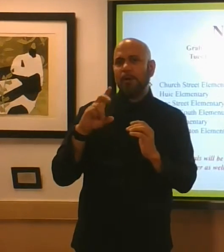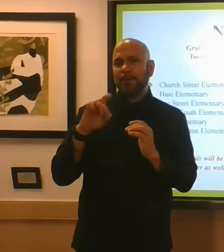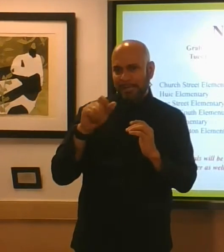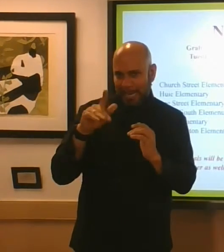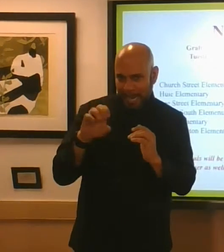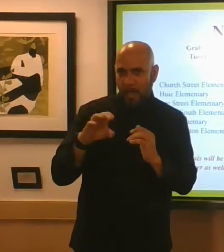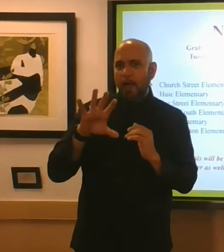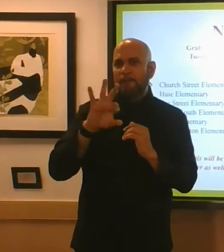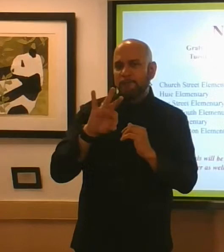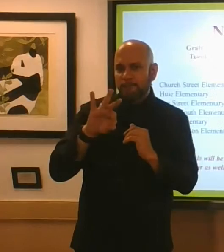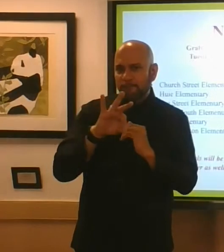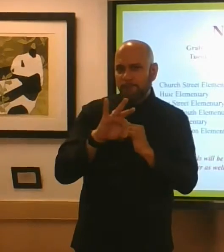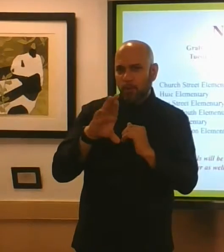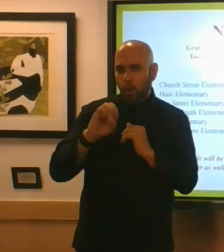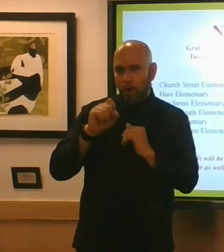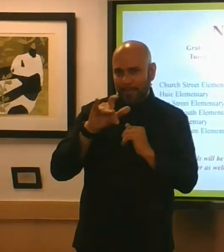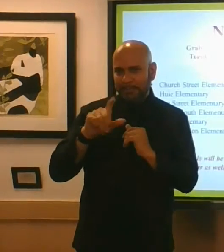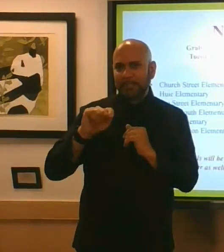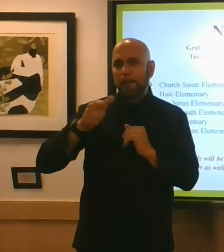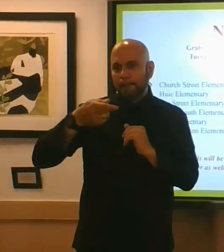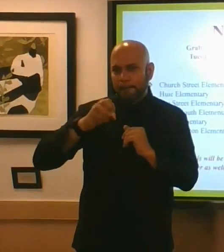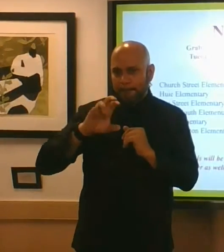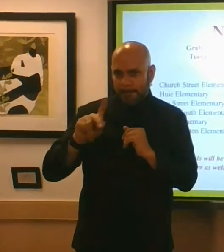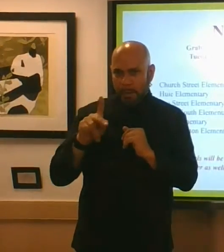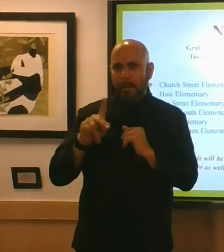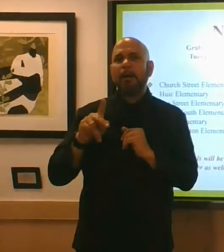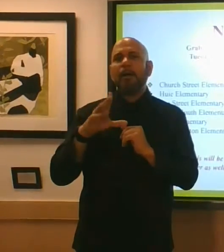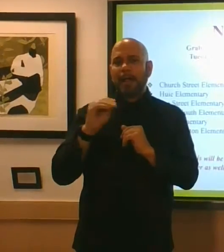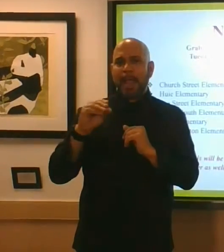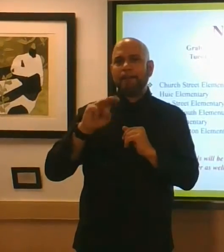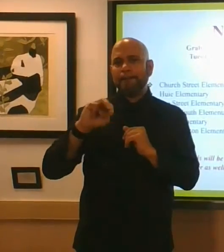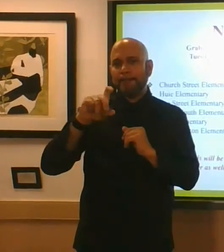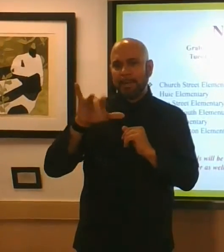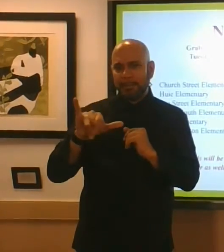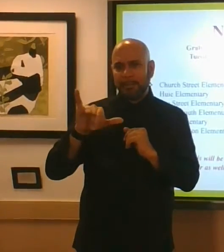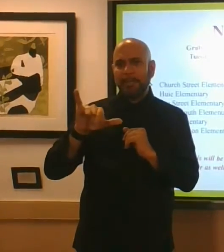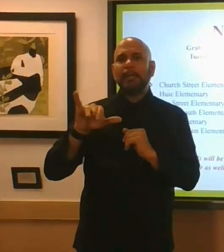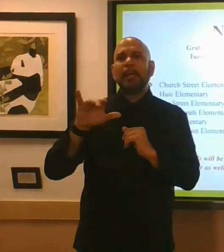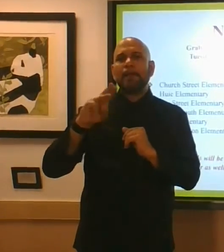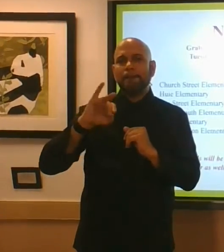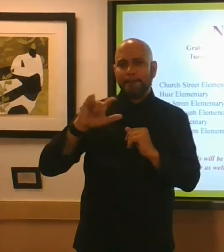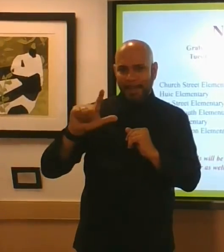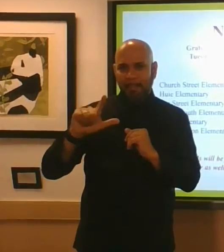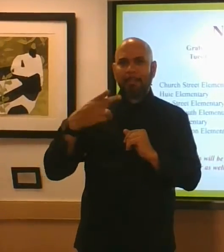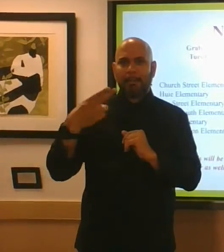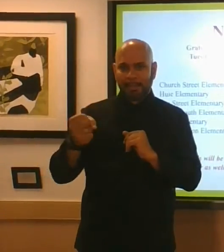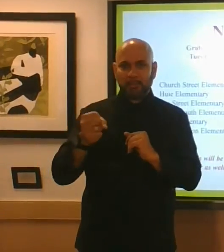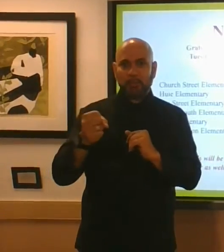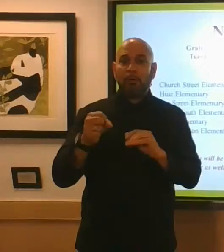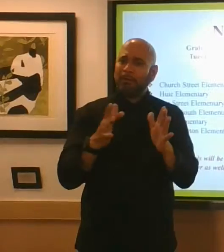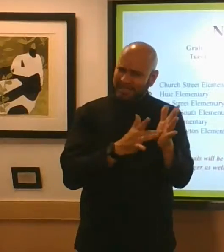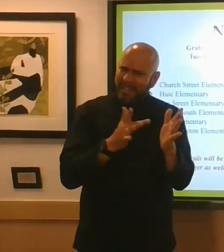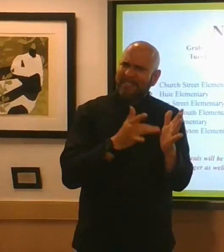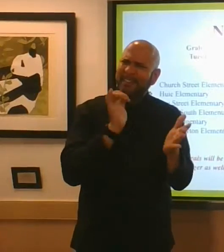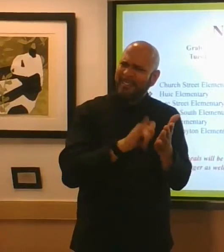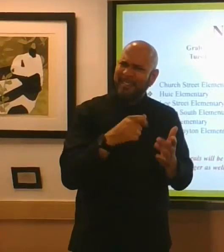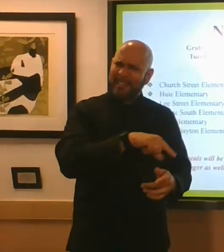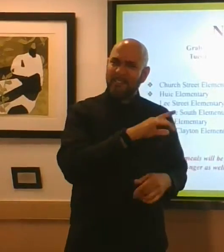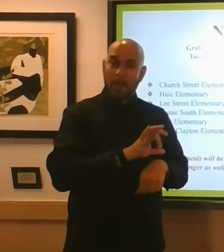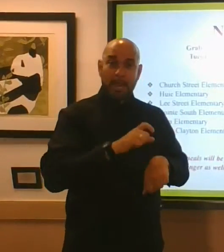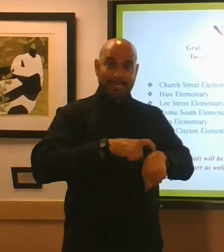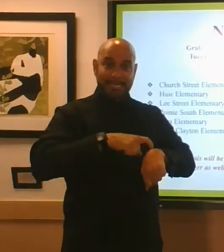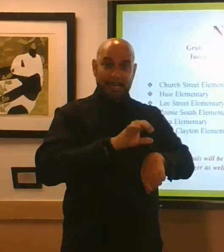forest park high school lovejoy high school and mondays mill high school take advantage from 9 to 12